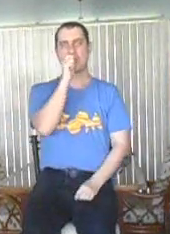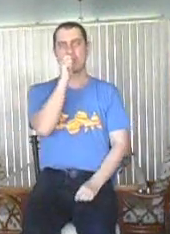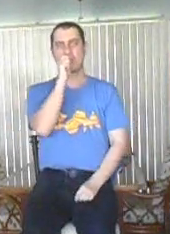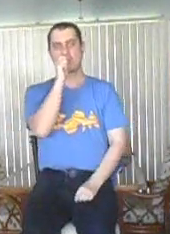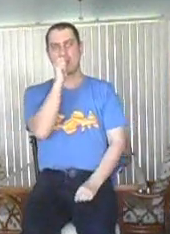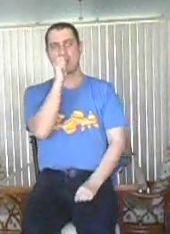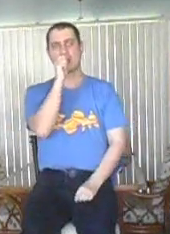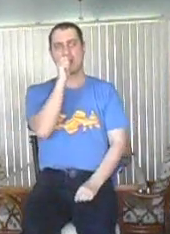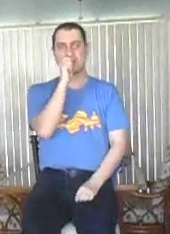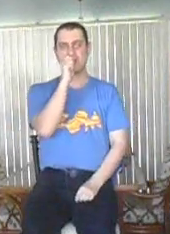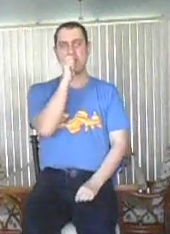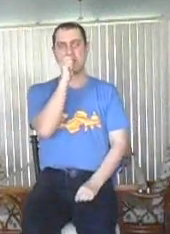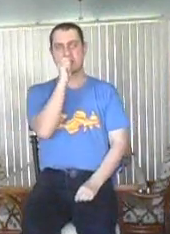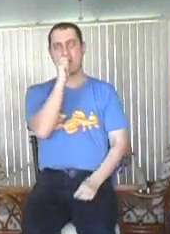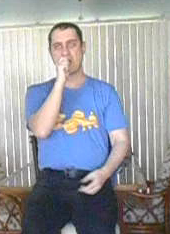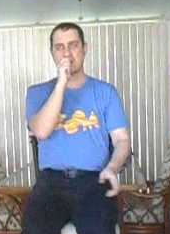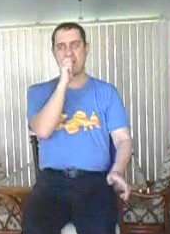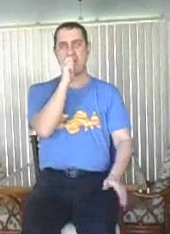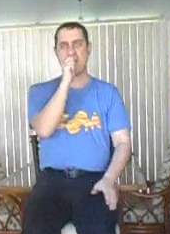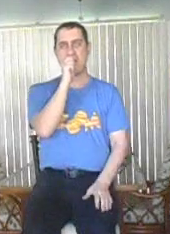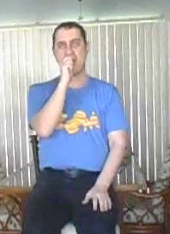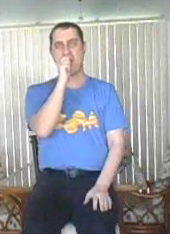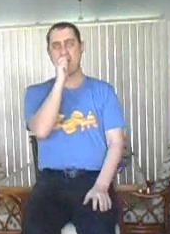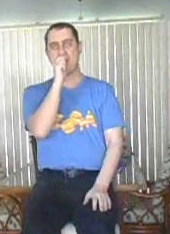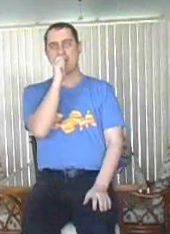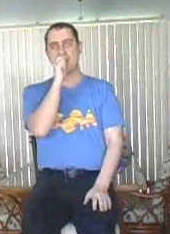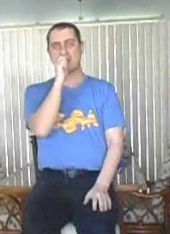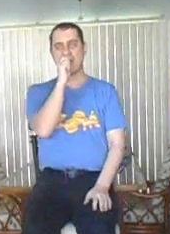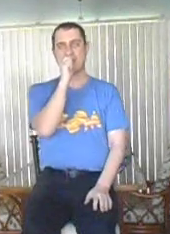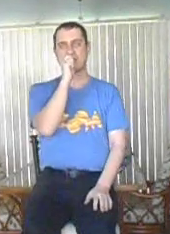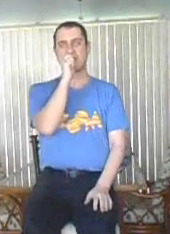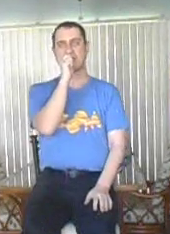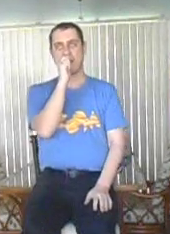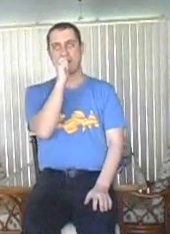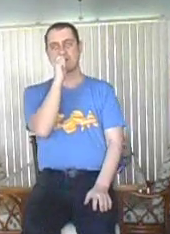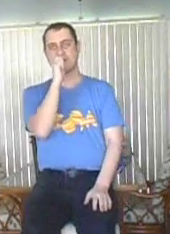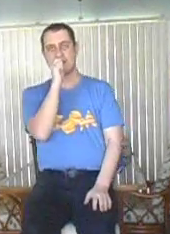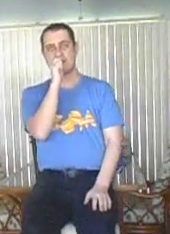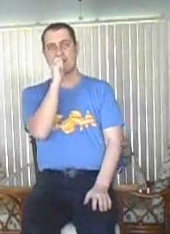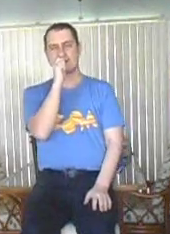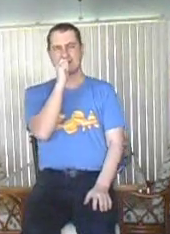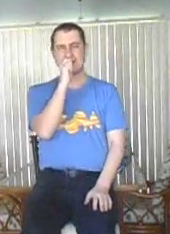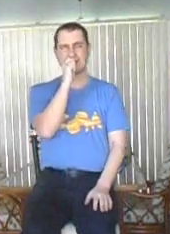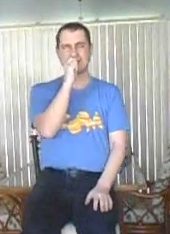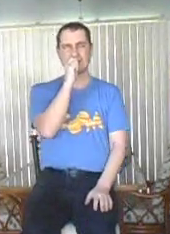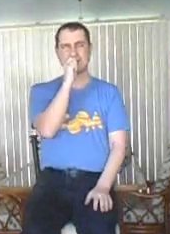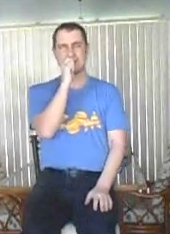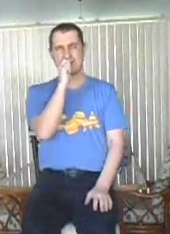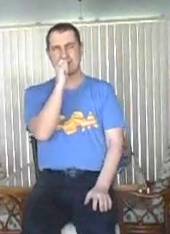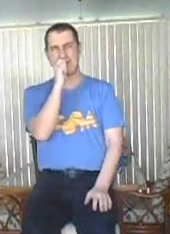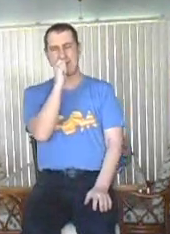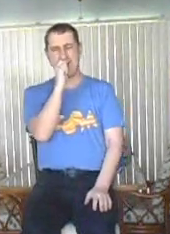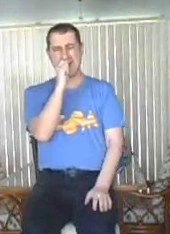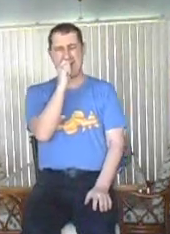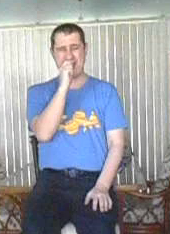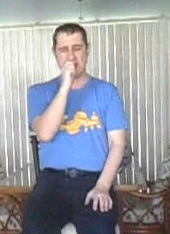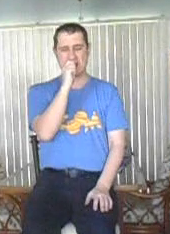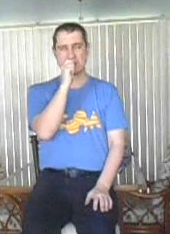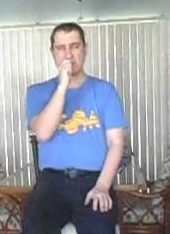take a swim in my pocket, so yeah I ain't messin' with her, she child, she child You know me,